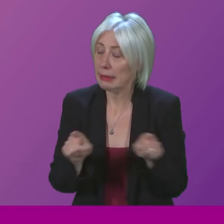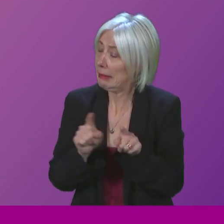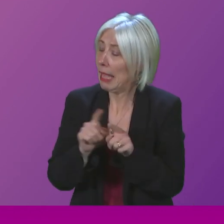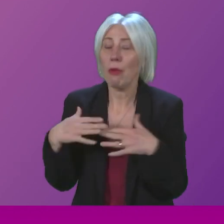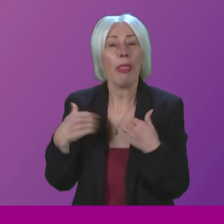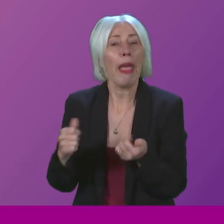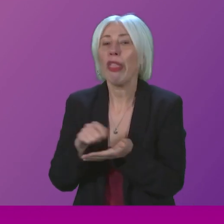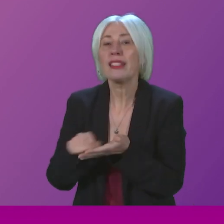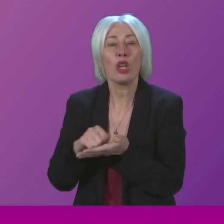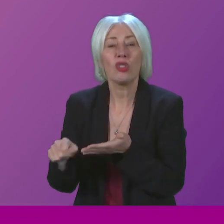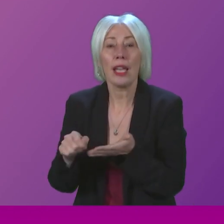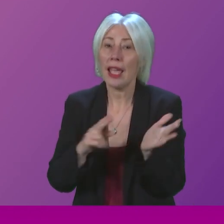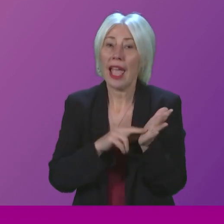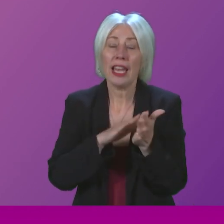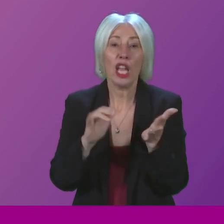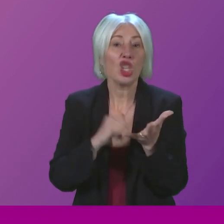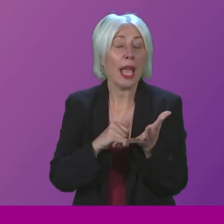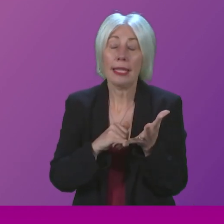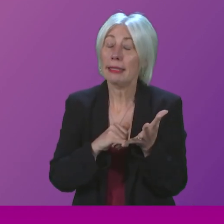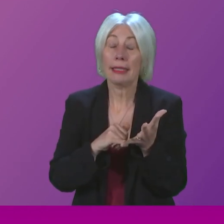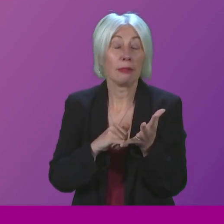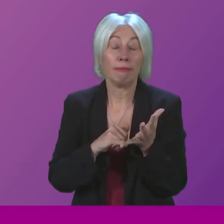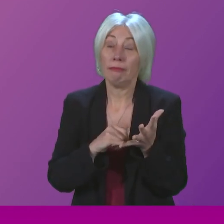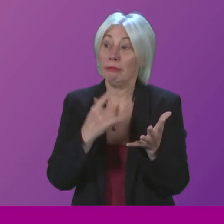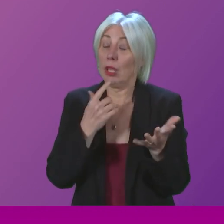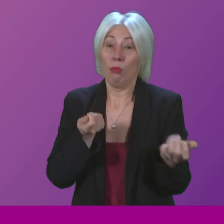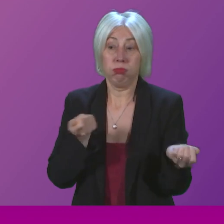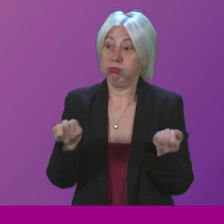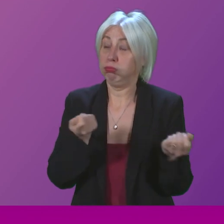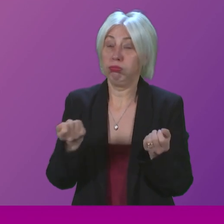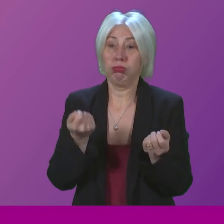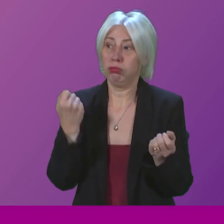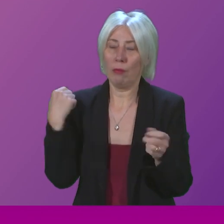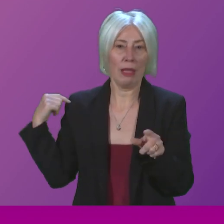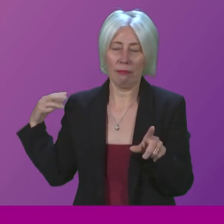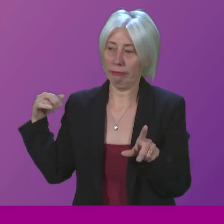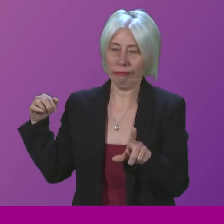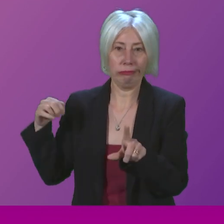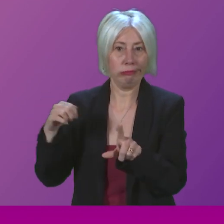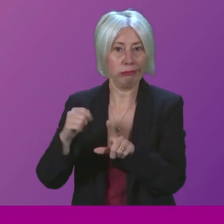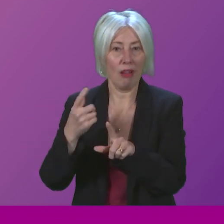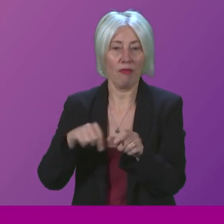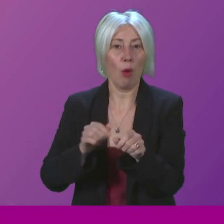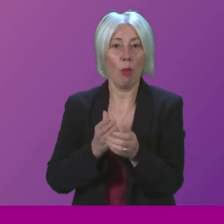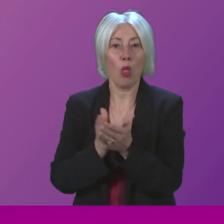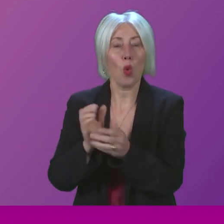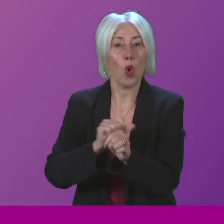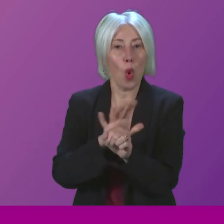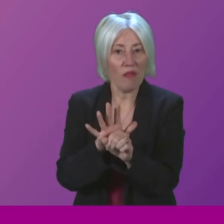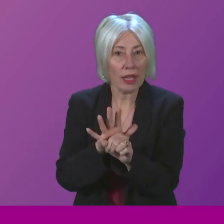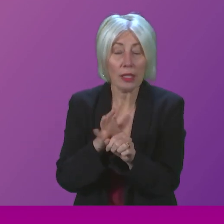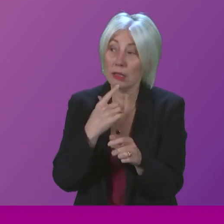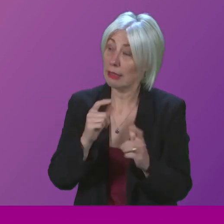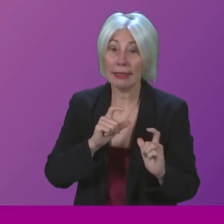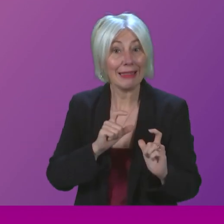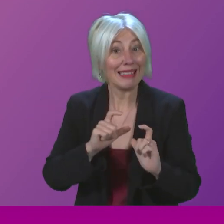Secretary. Our National Health Service is dealing with backlogs created by a COVID pandemic. Indeed, is